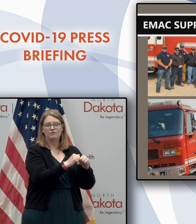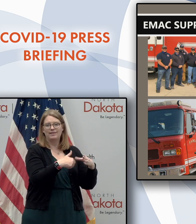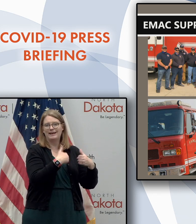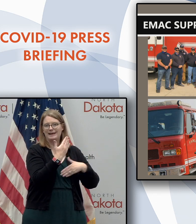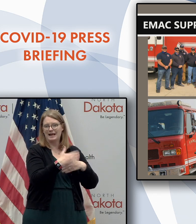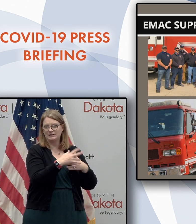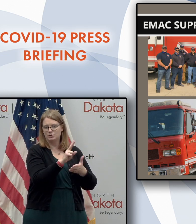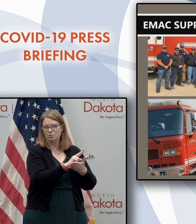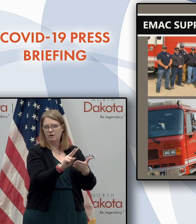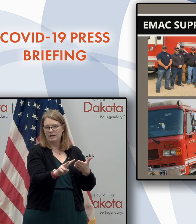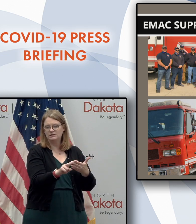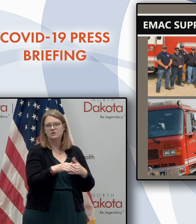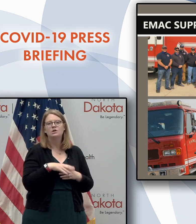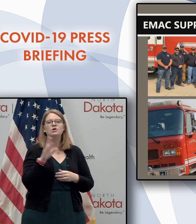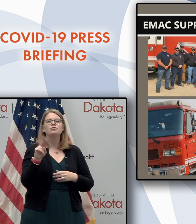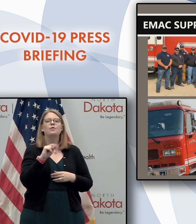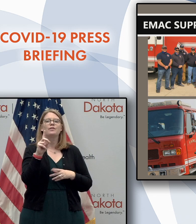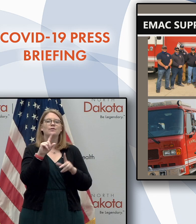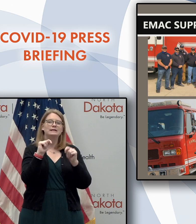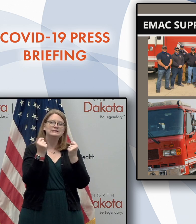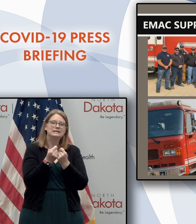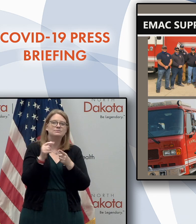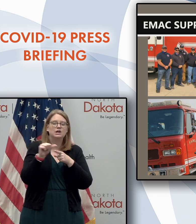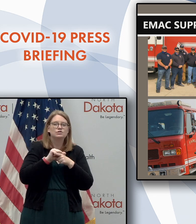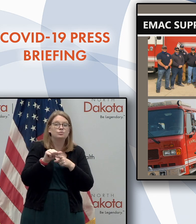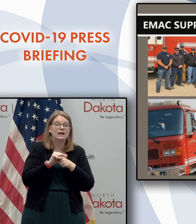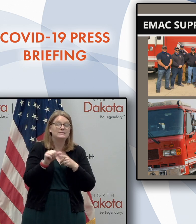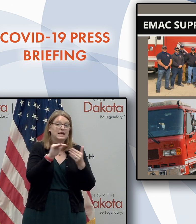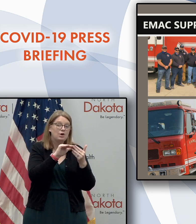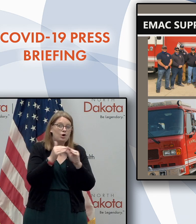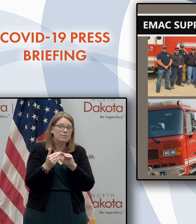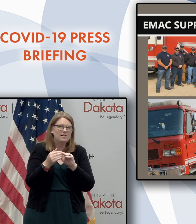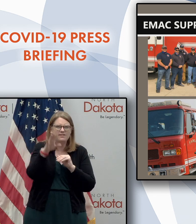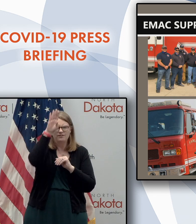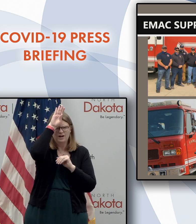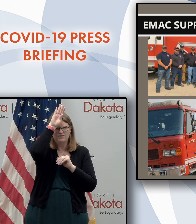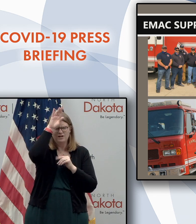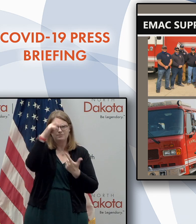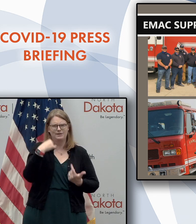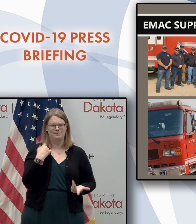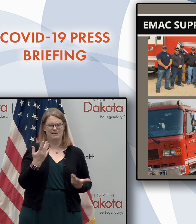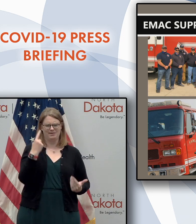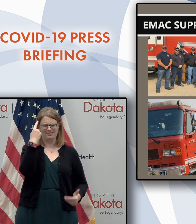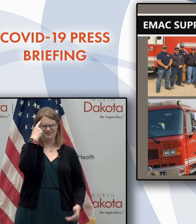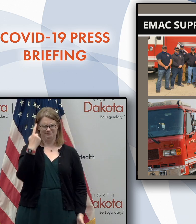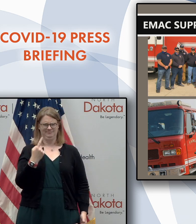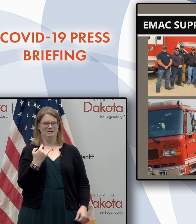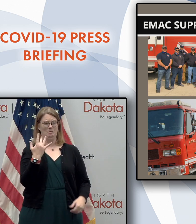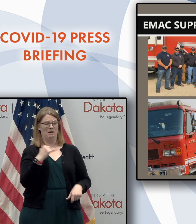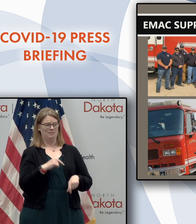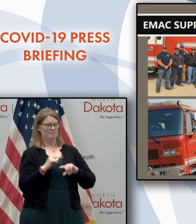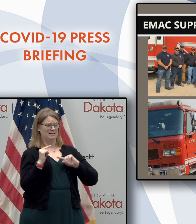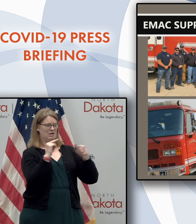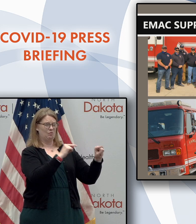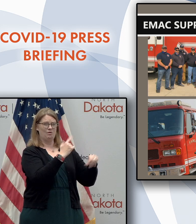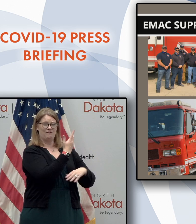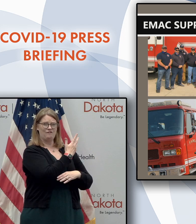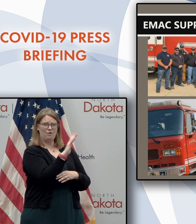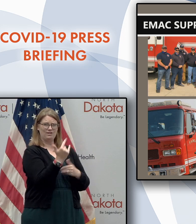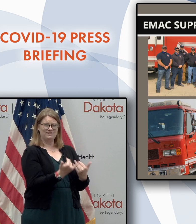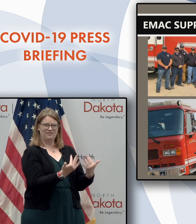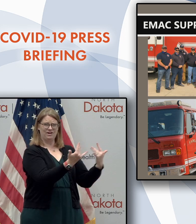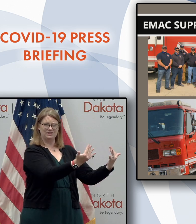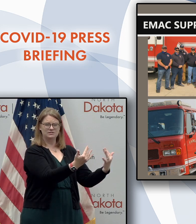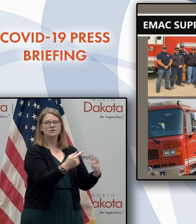North Dakota's teams, of course, are trained in urban firefighting. So, you may ask yourself, uh, why would they be going to fight forest fires? But they're gonna be